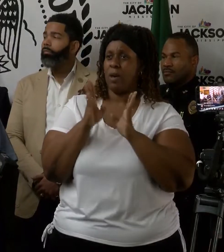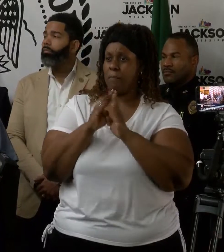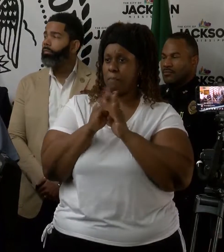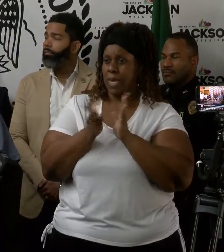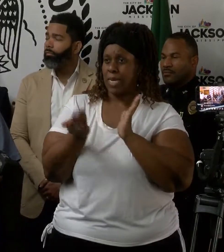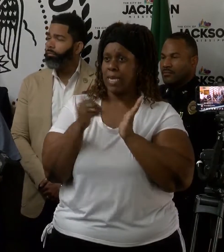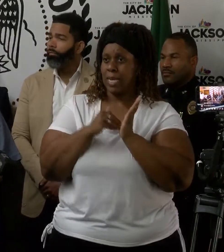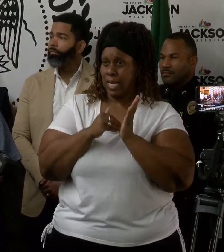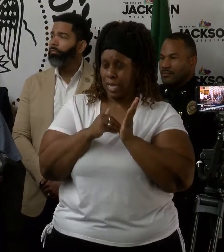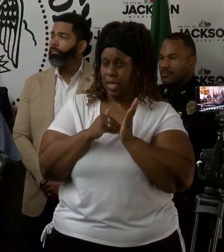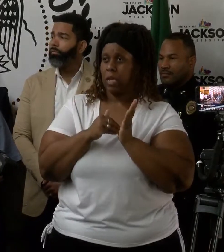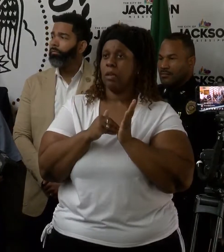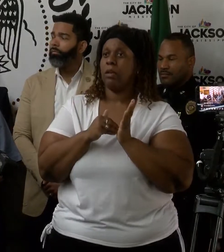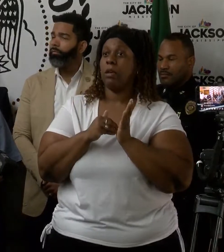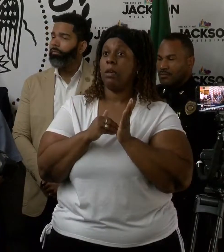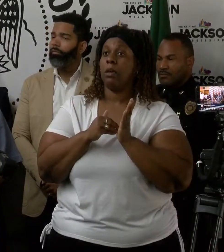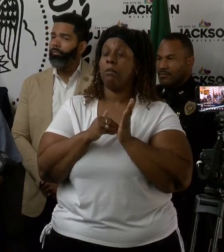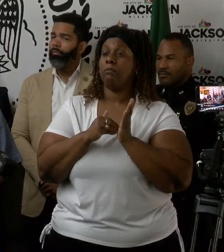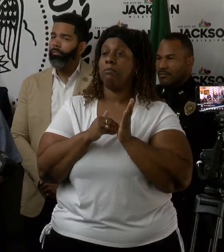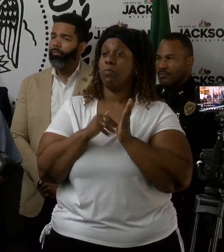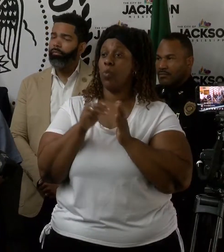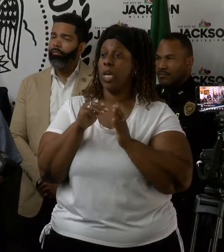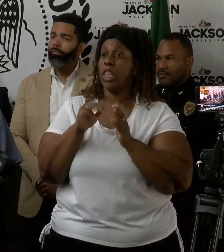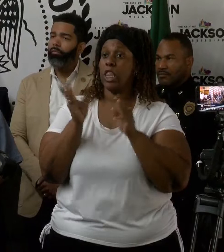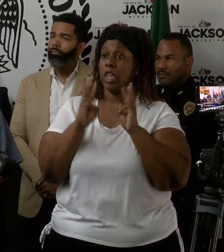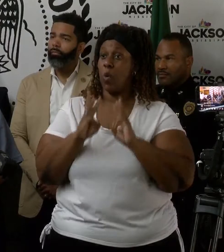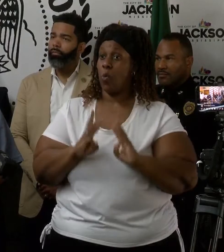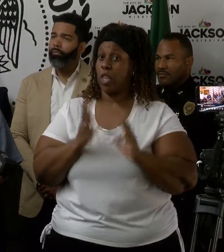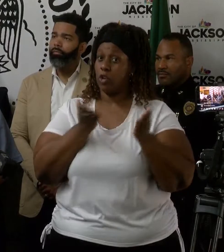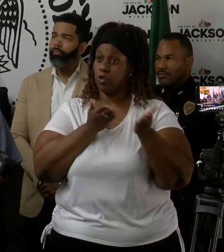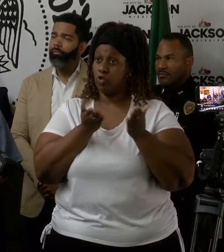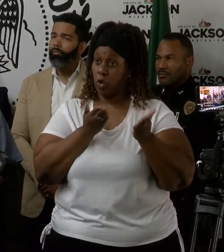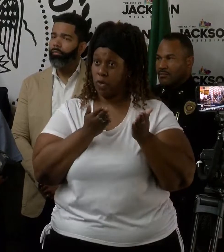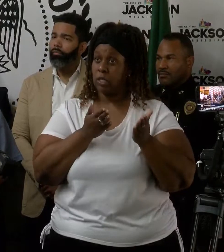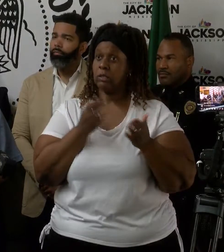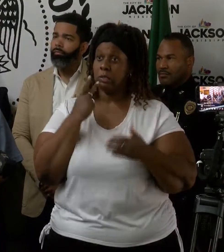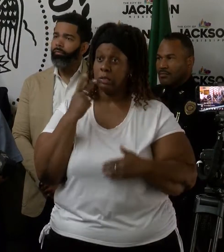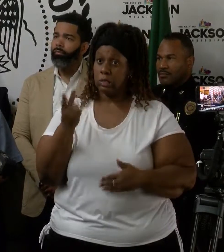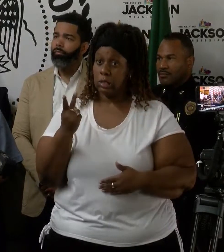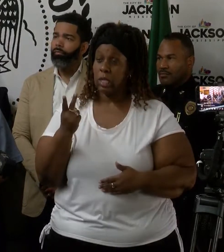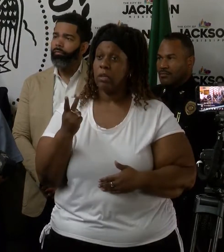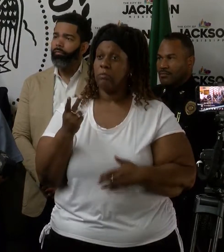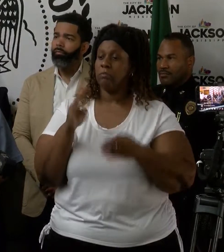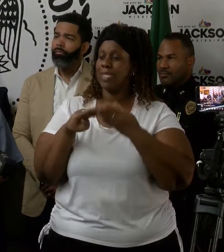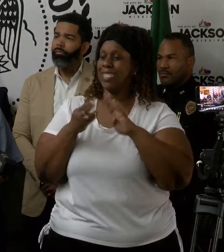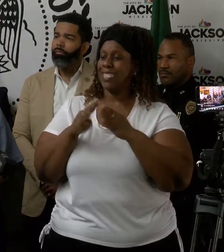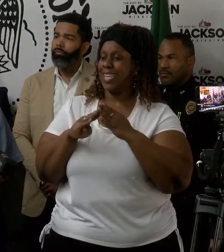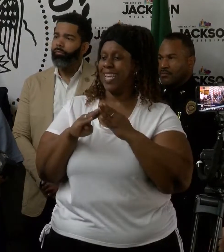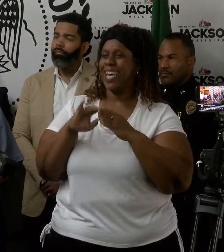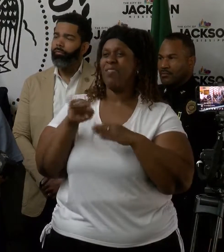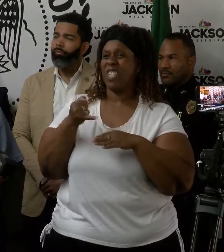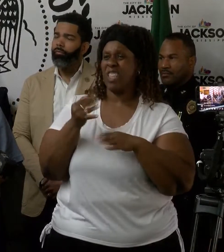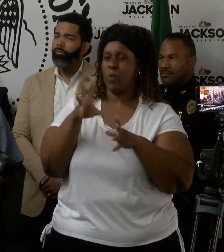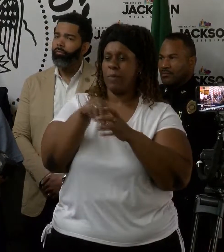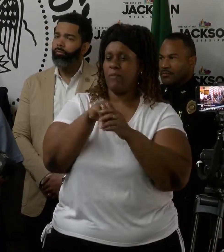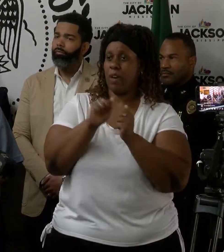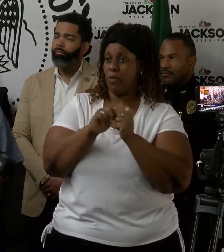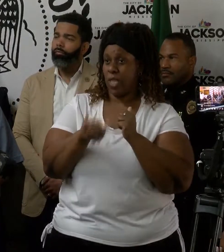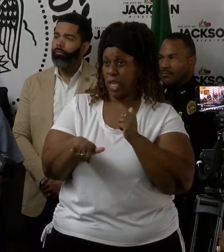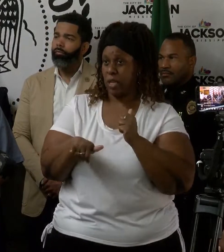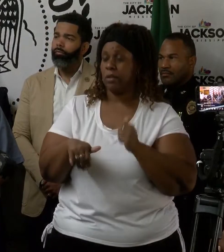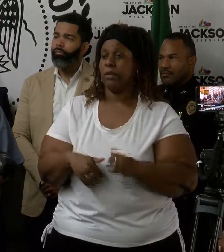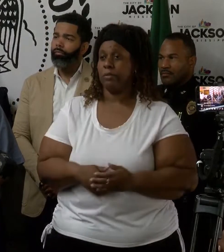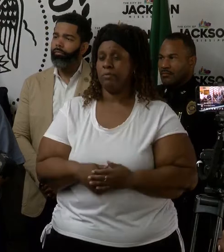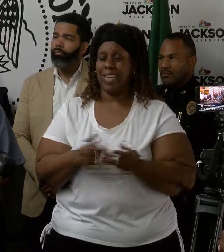call with the Weather Service Corps of Engineers, U.S. Geological Survey. The City of Jackson often attends that, and we will